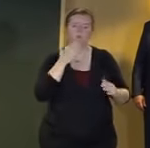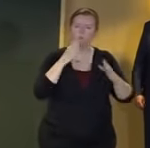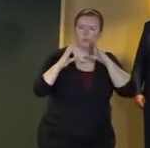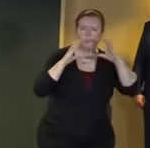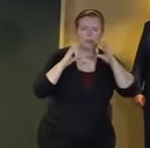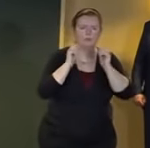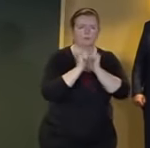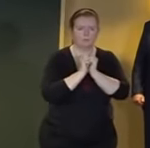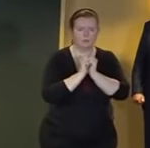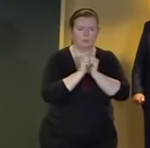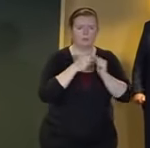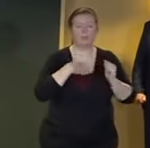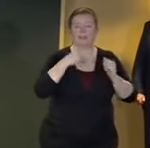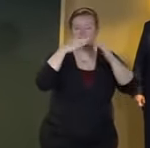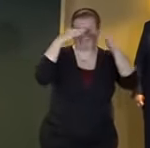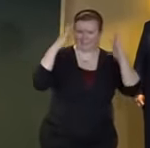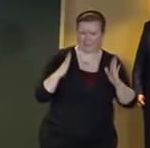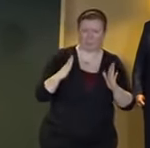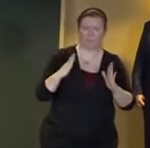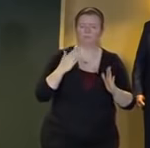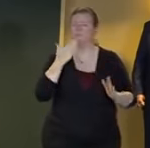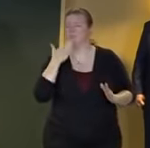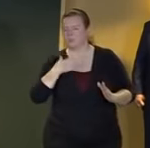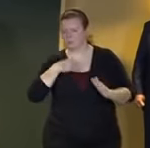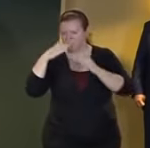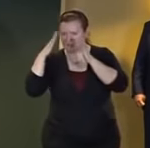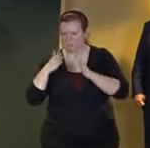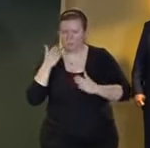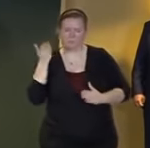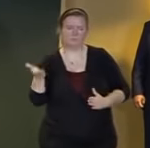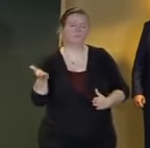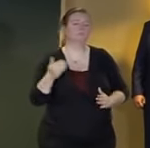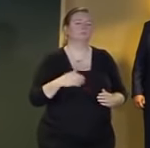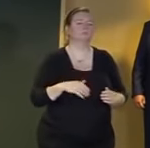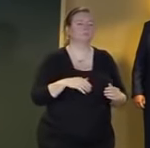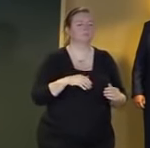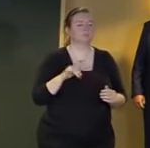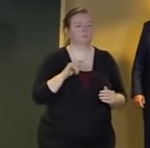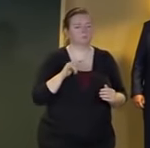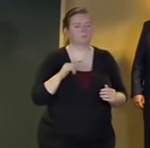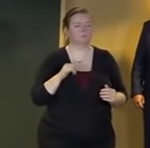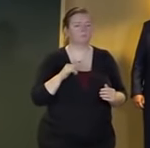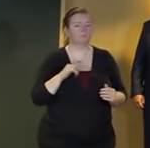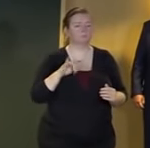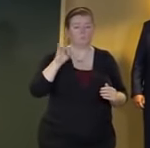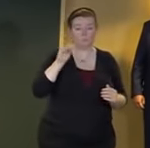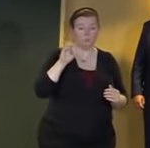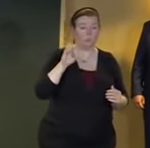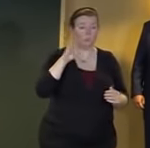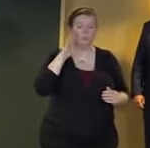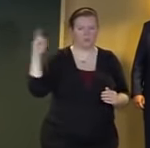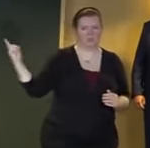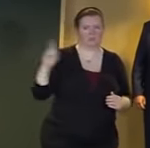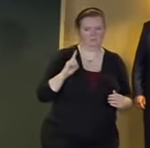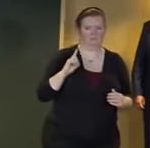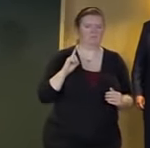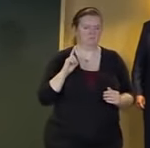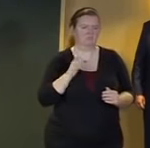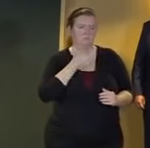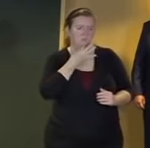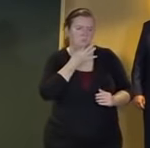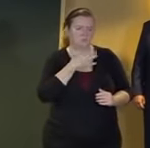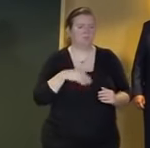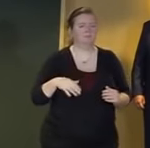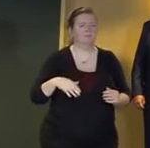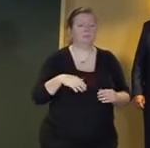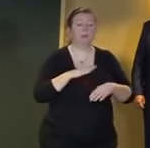communication with the White House so we thank them for that and as Joe comes up one of the topics that came up in both exchanges on Sunday